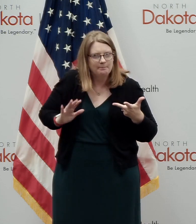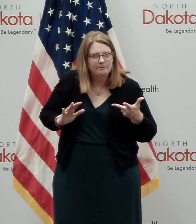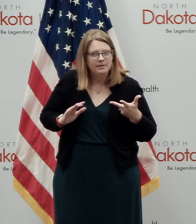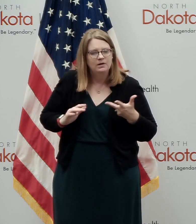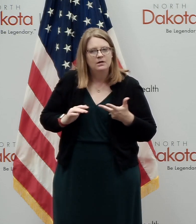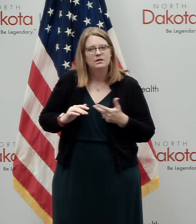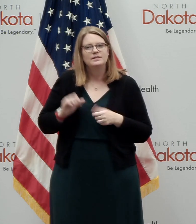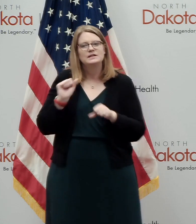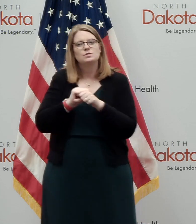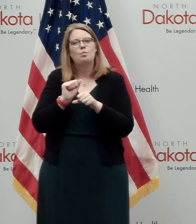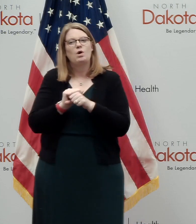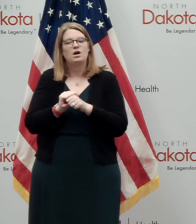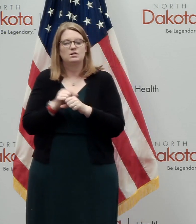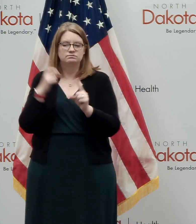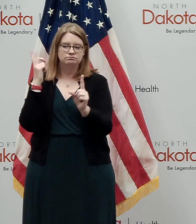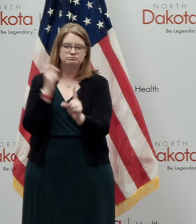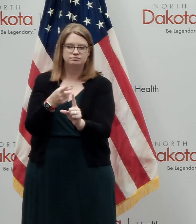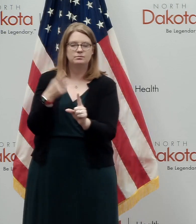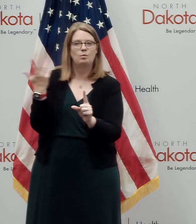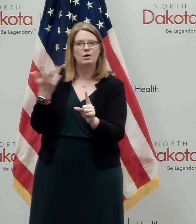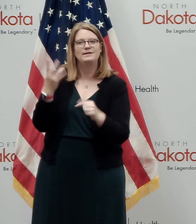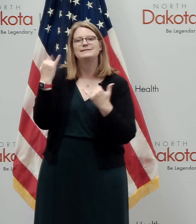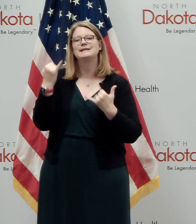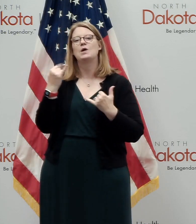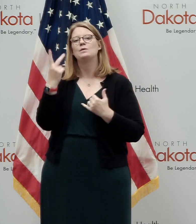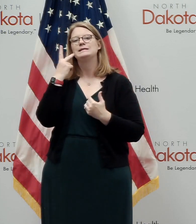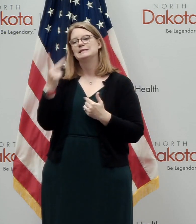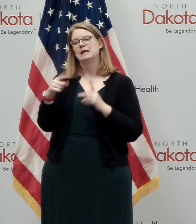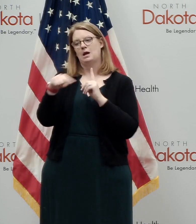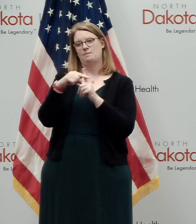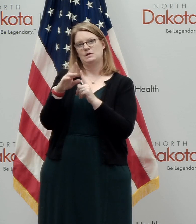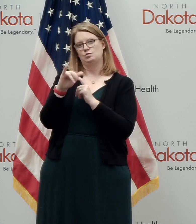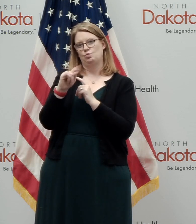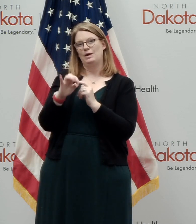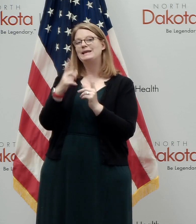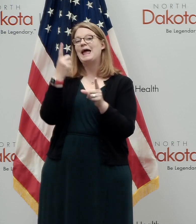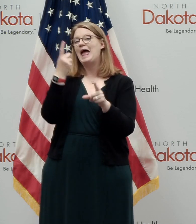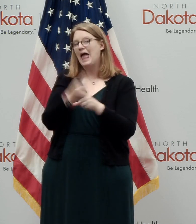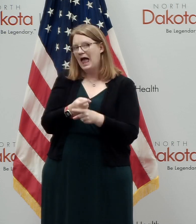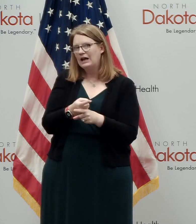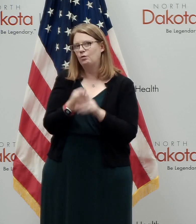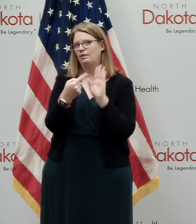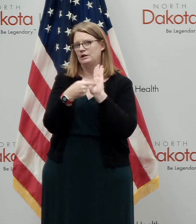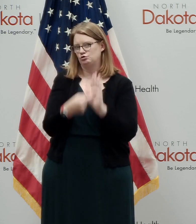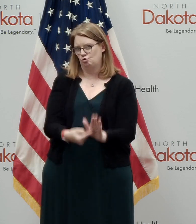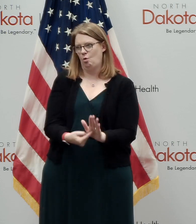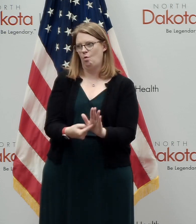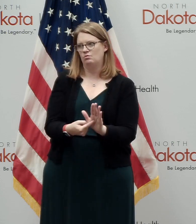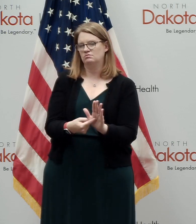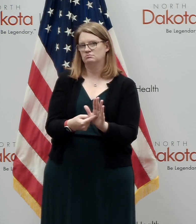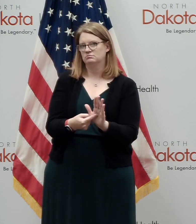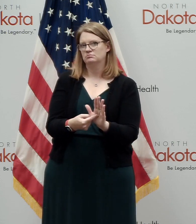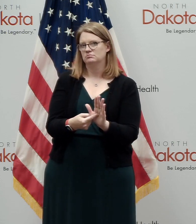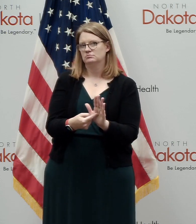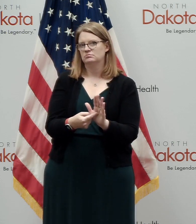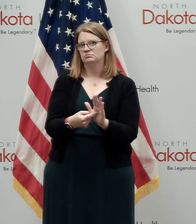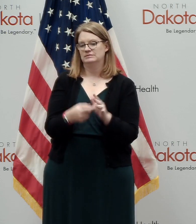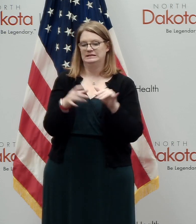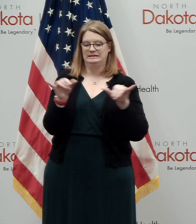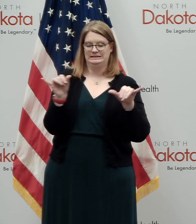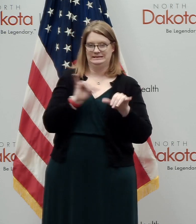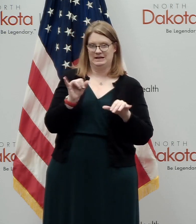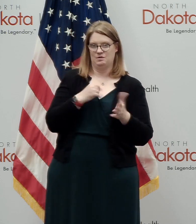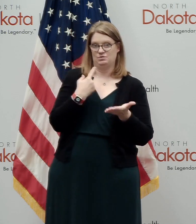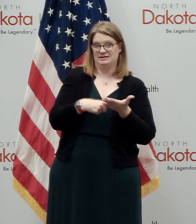all this work, the bottom line is we're now seeing our positive rate being accurately reported at the same levels that we're talking about here